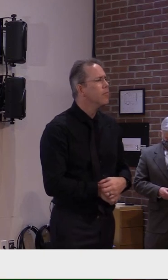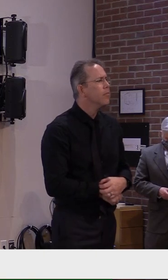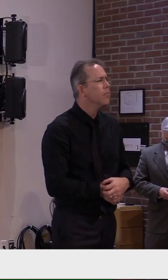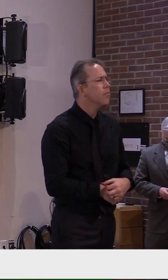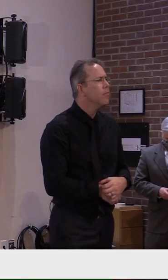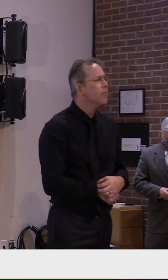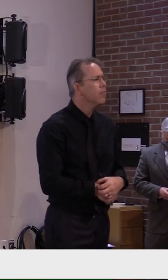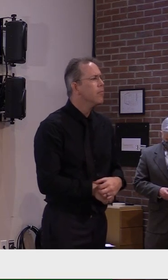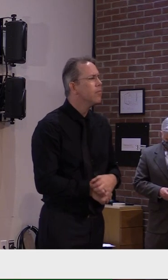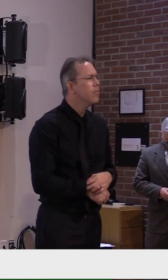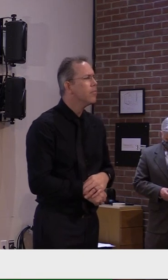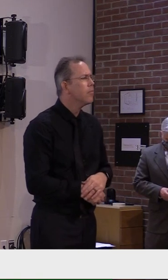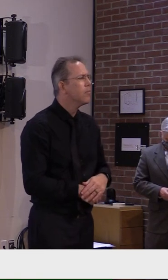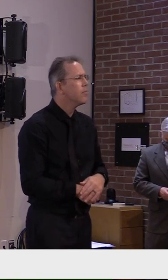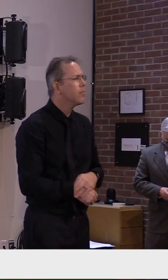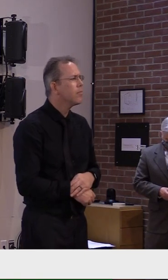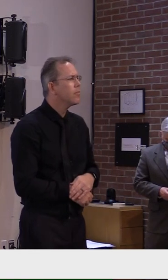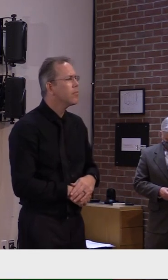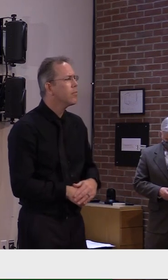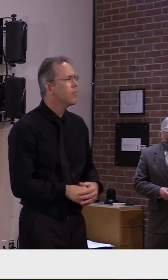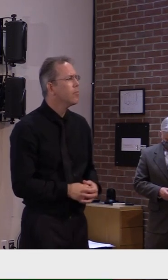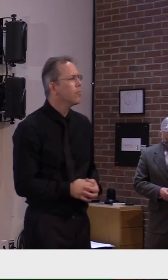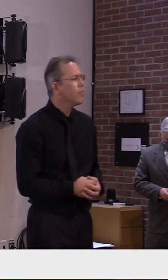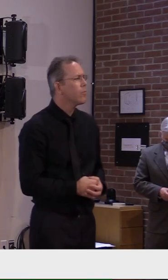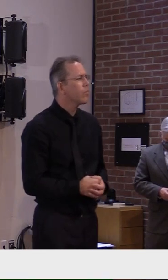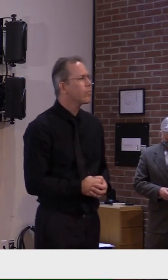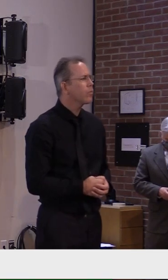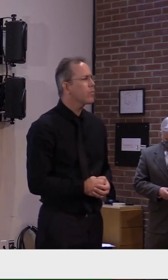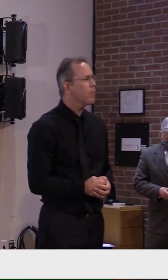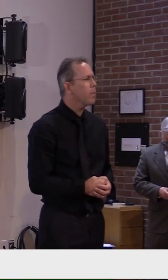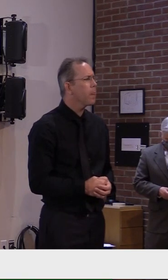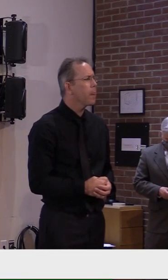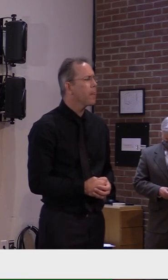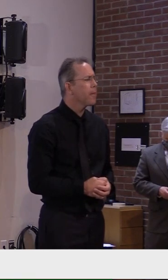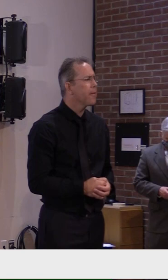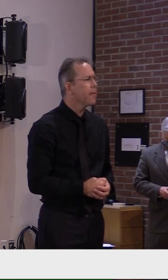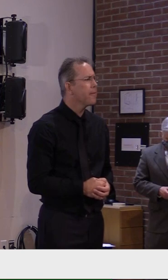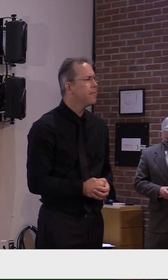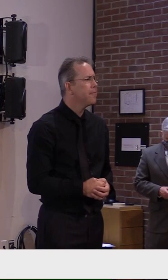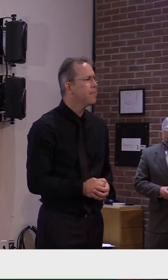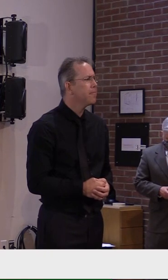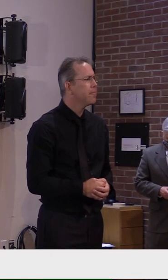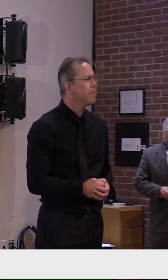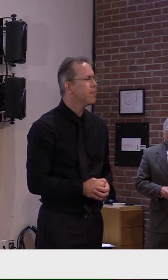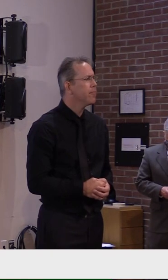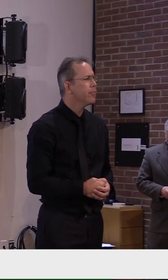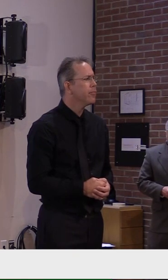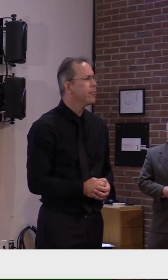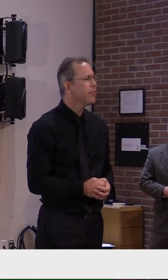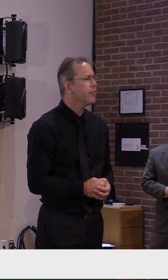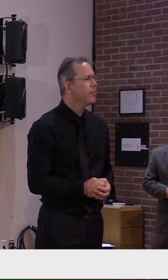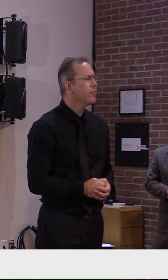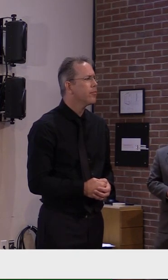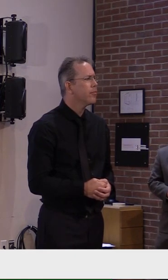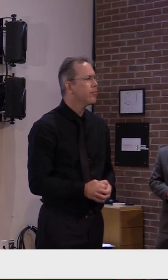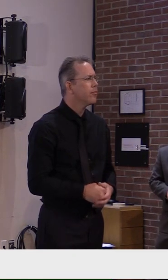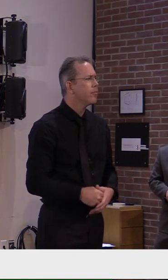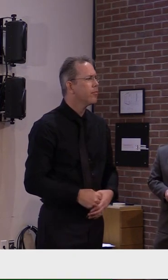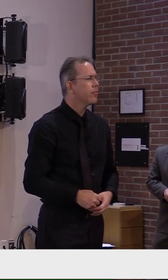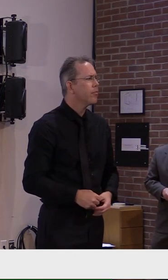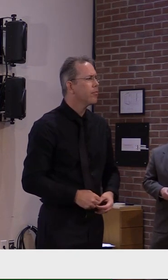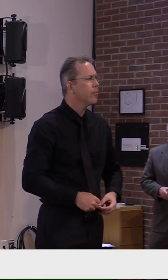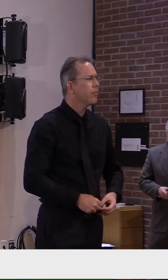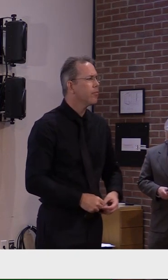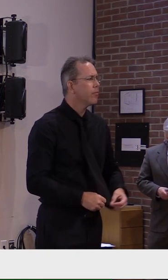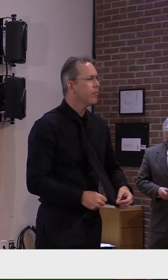Dr. Levine, um, Dr. Fauci made mention of going back to relative normality by April or July of 2021. Um, I just